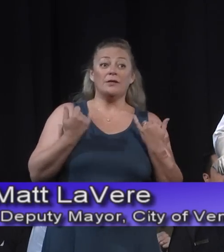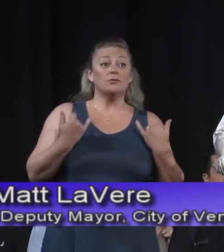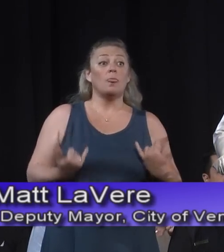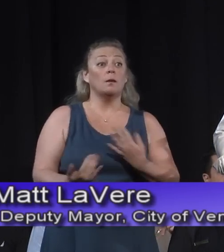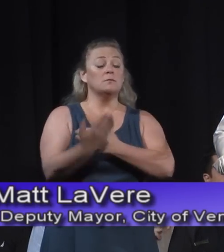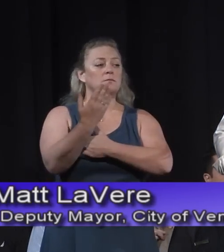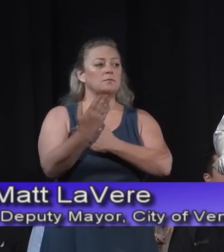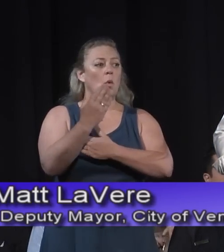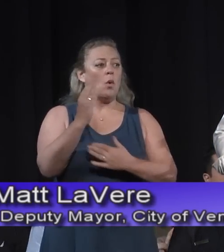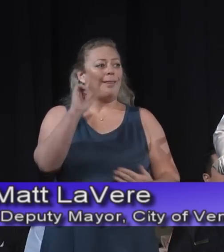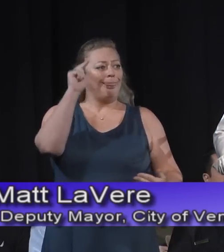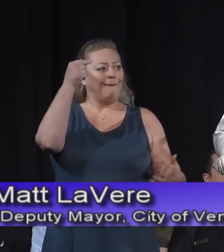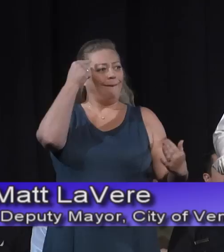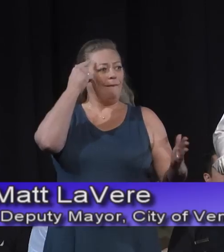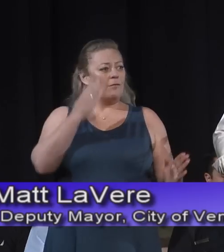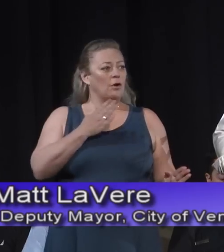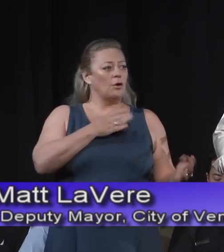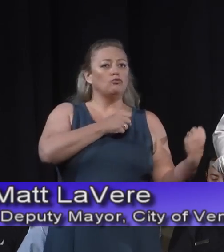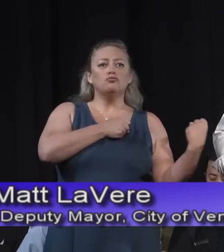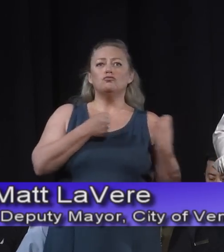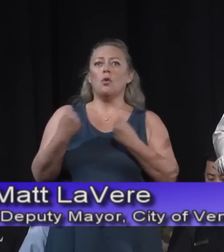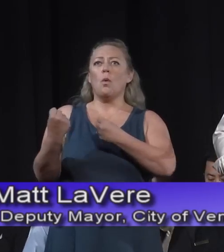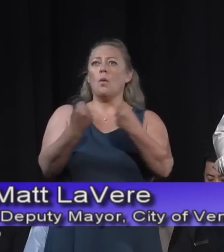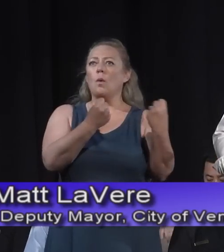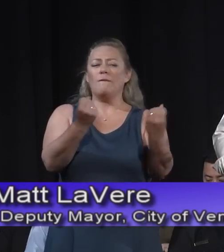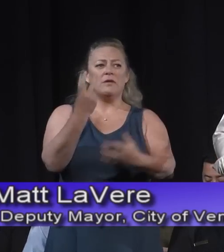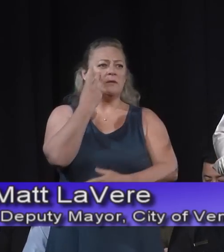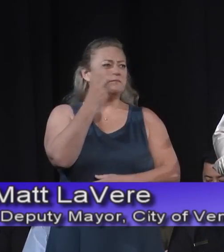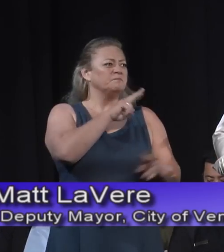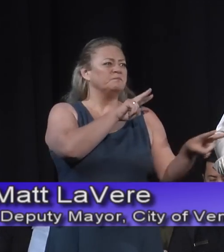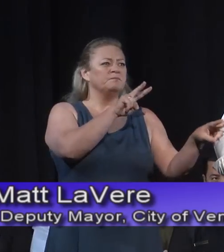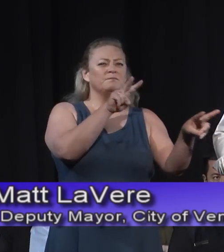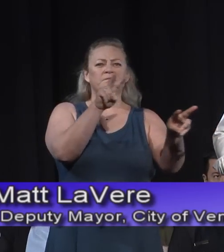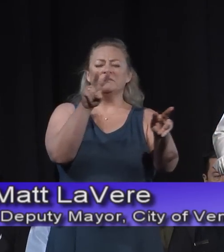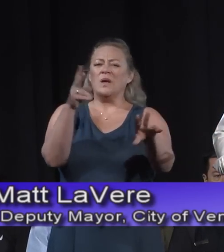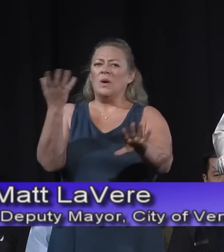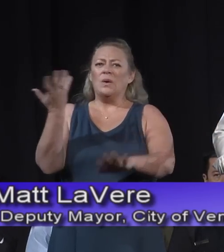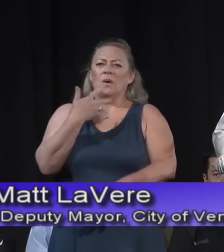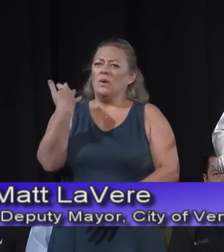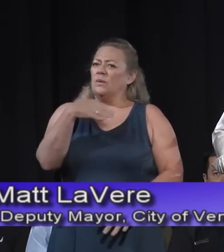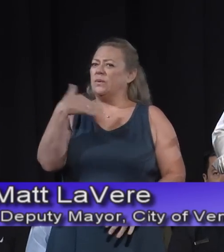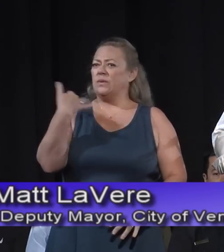tour of the devastated areas. Our Congress people have toured the devastated areas.